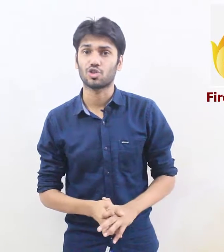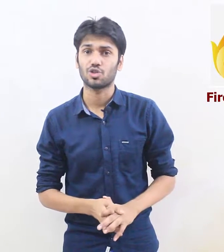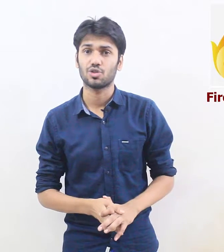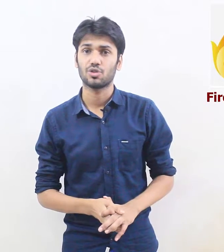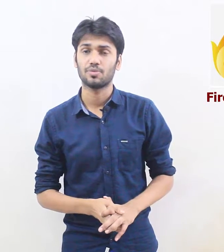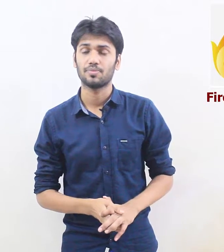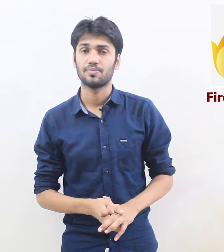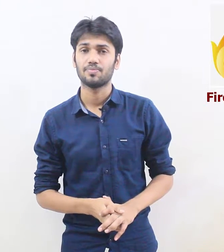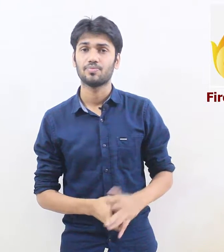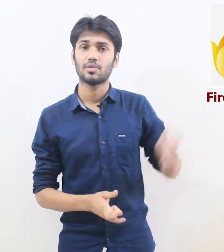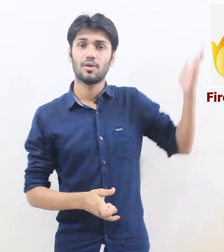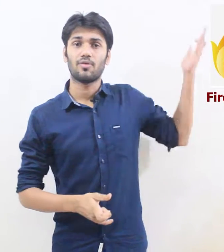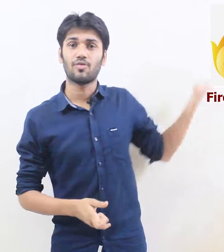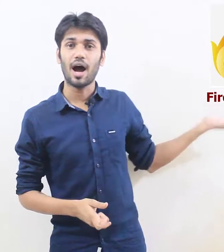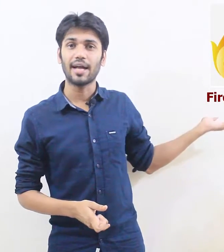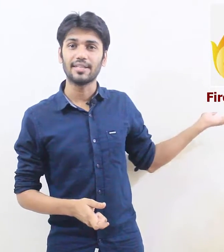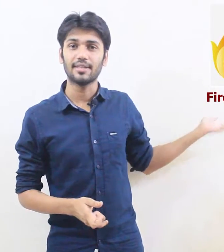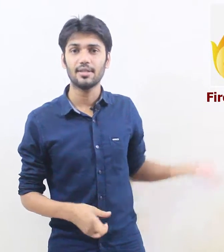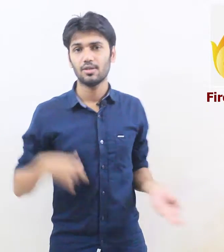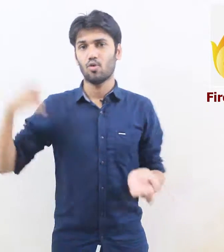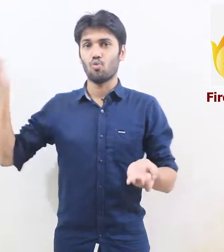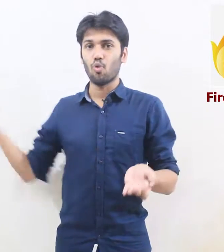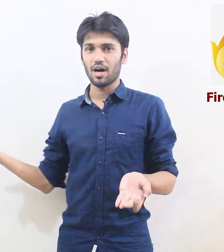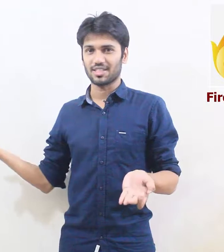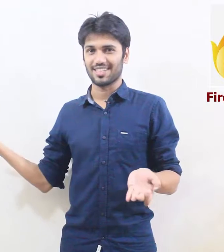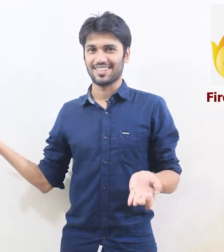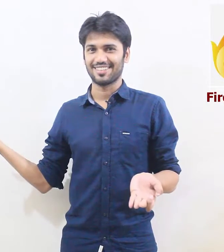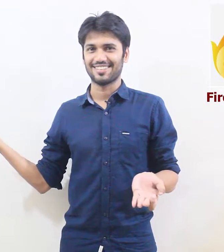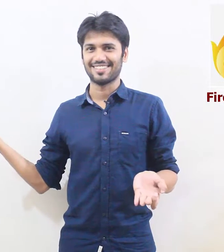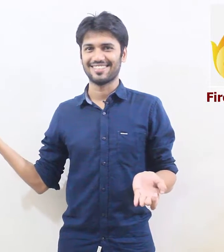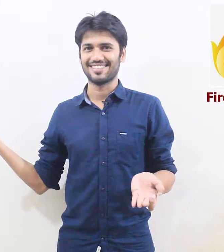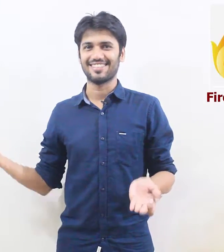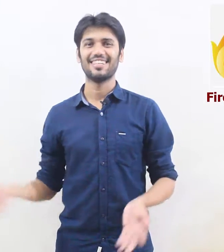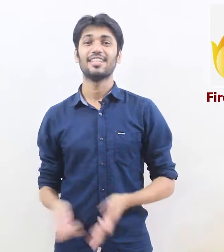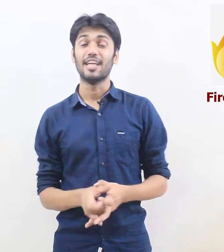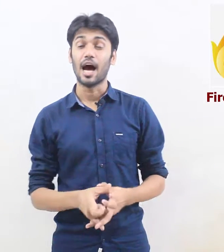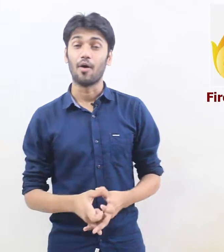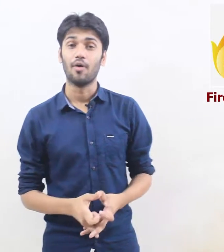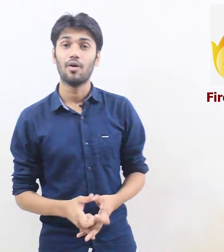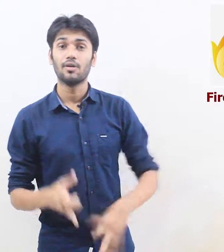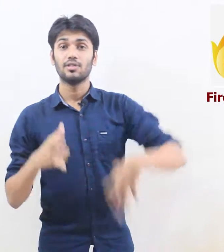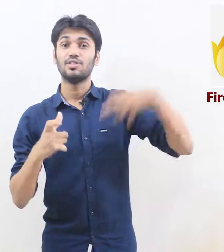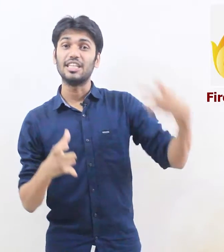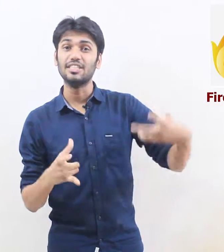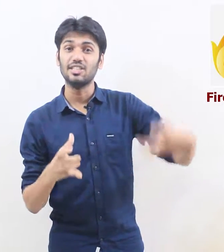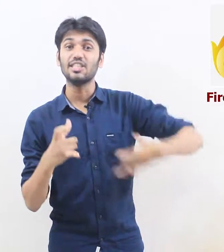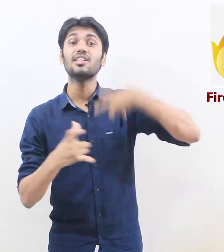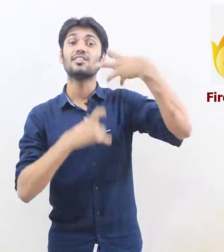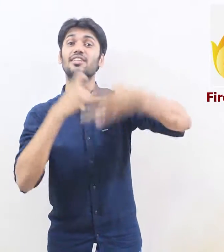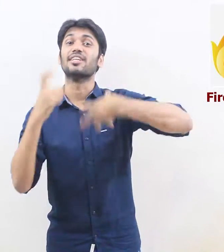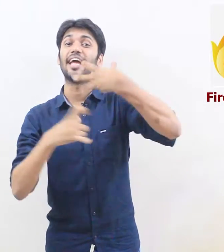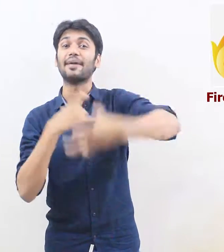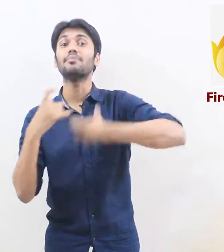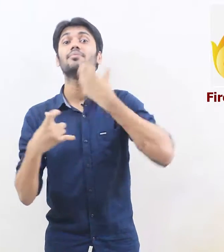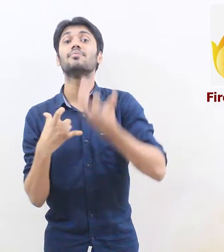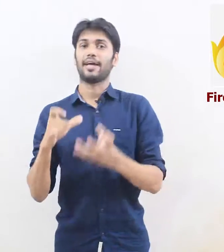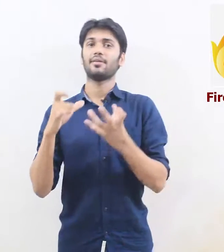fire water now changing the name and